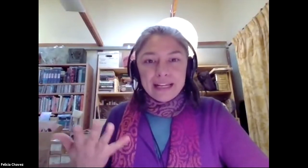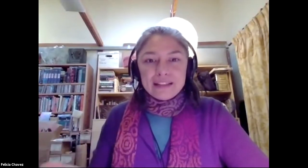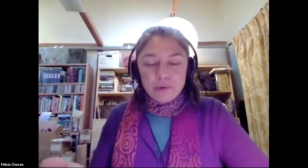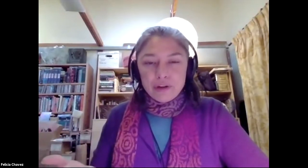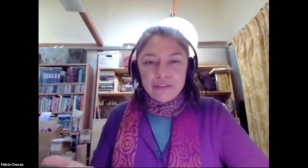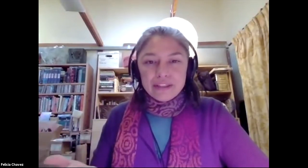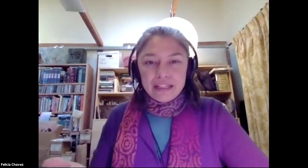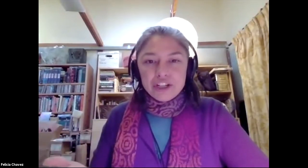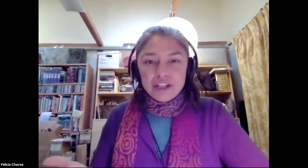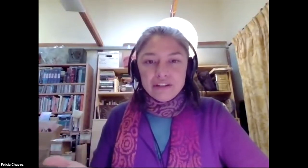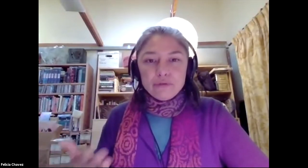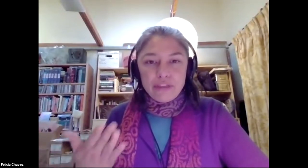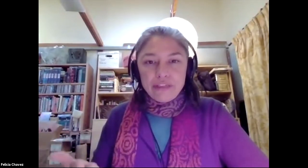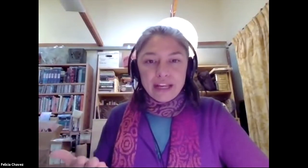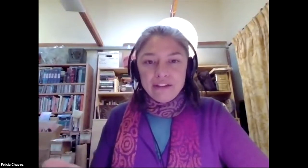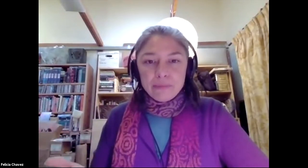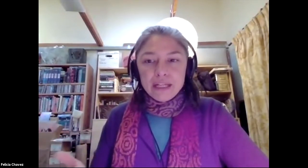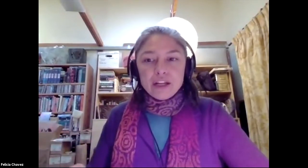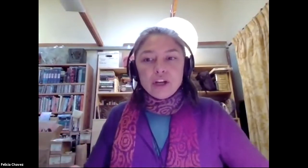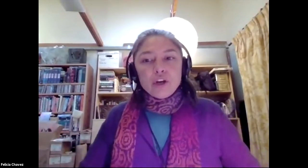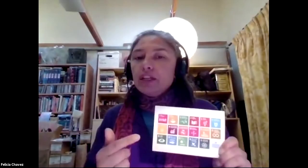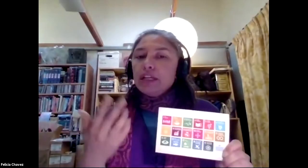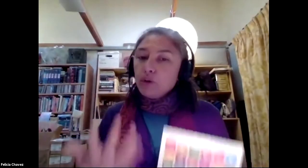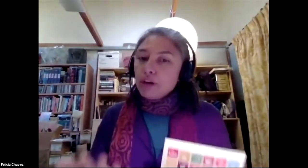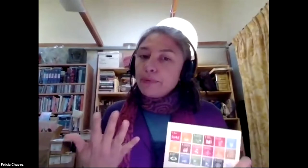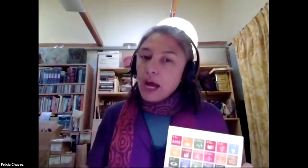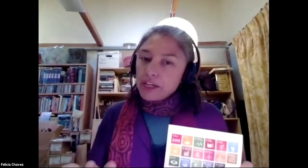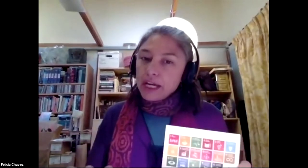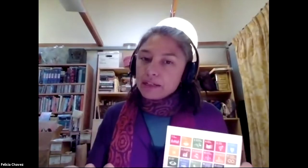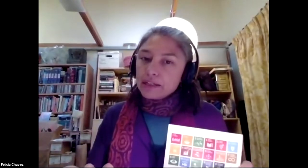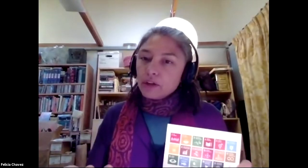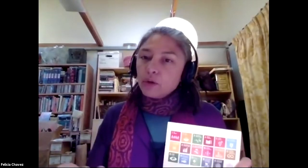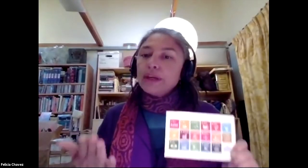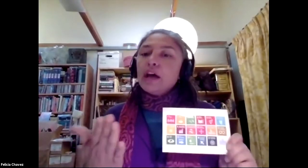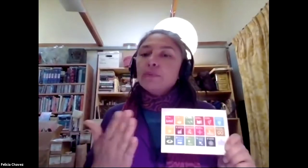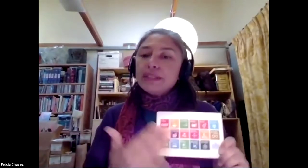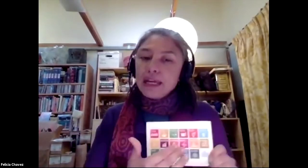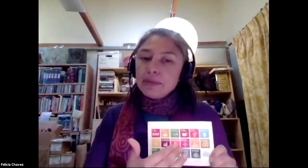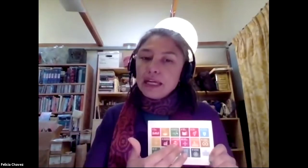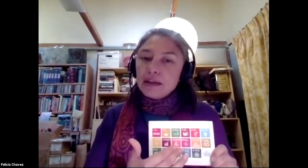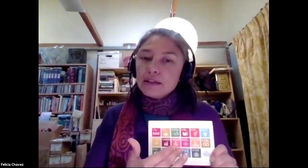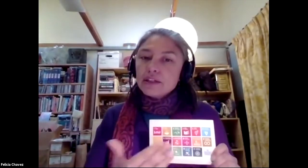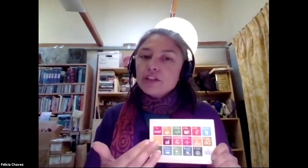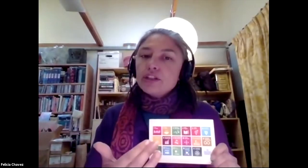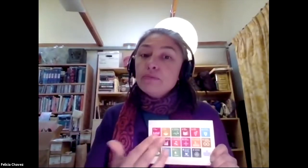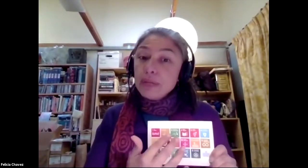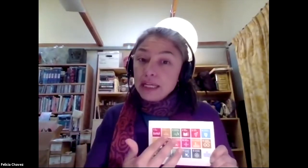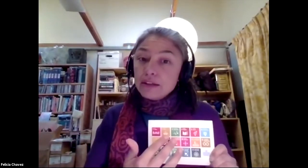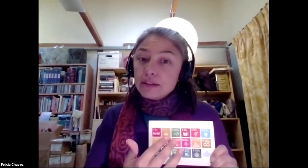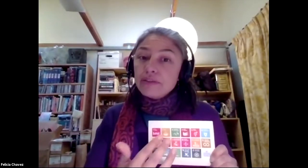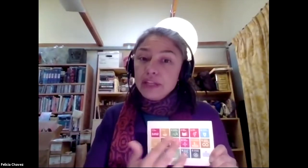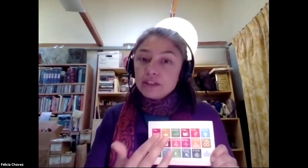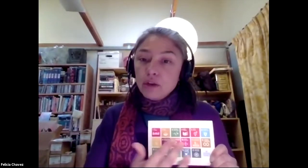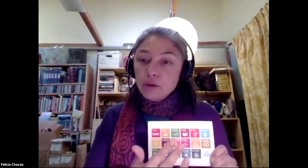supporting this initiative within the government your project would help zambia to meet these goals